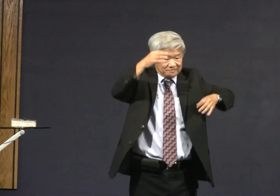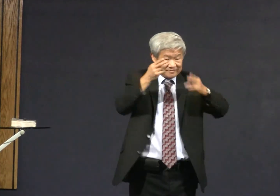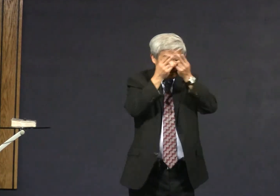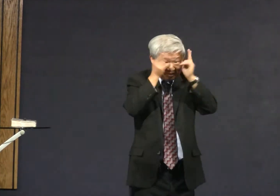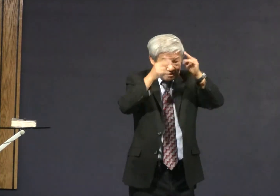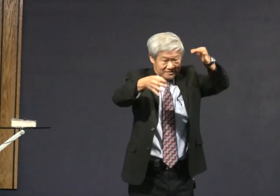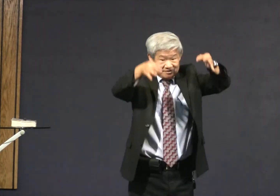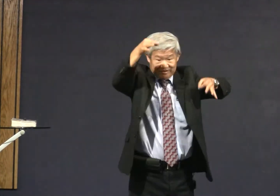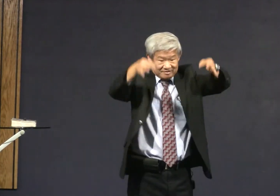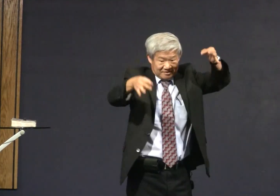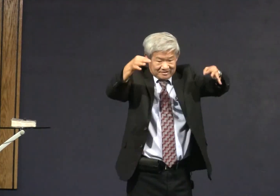contest with this